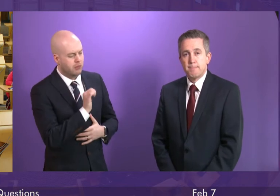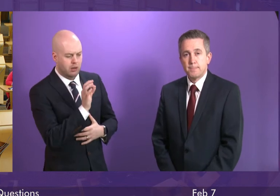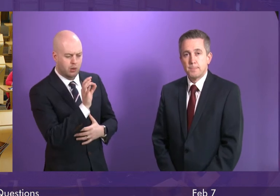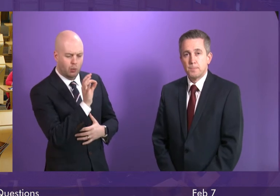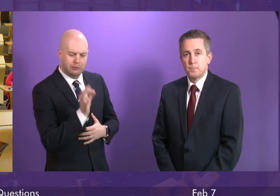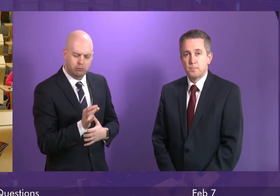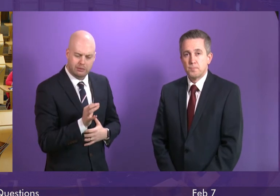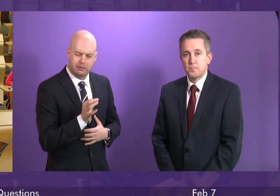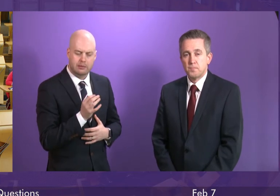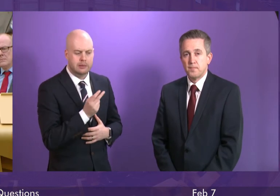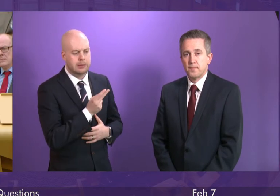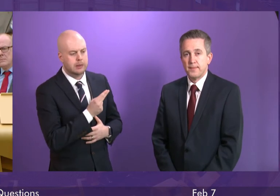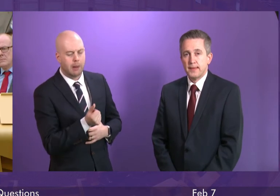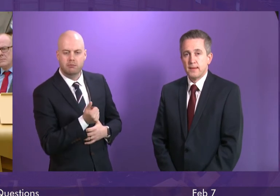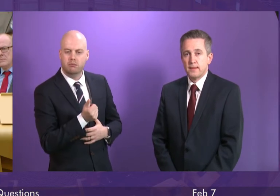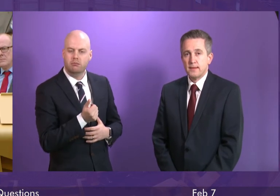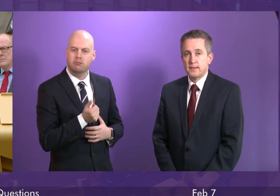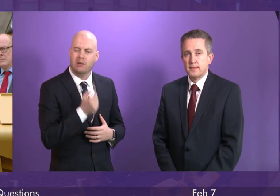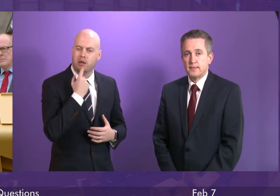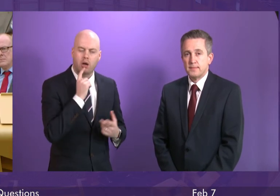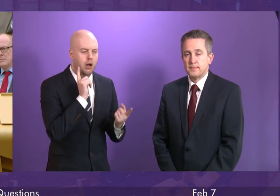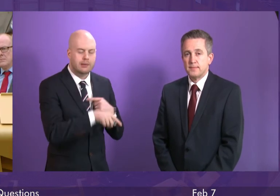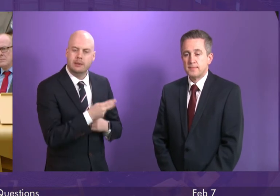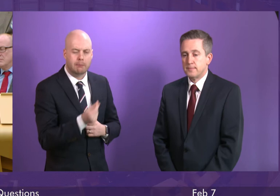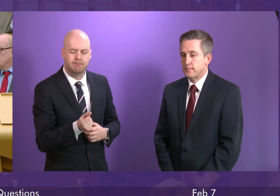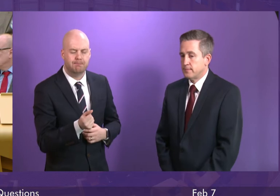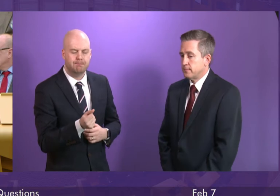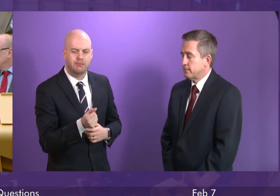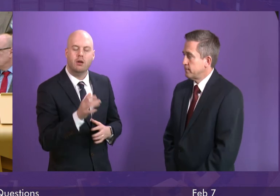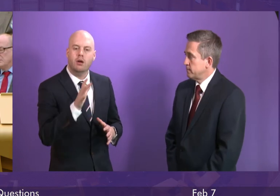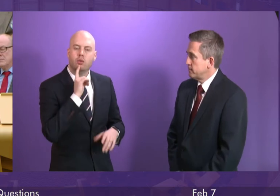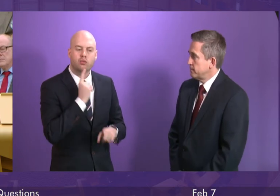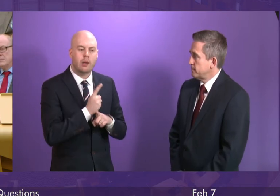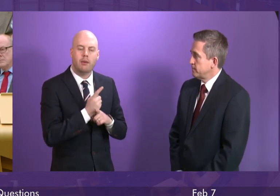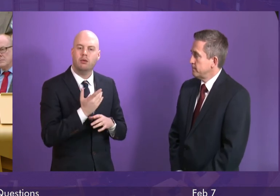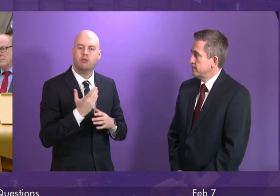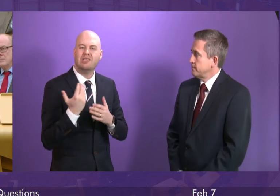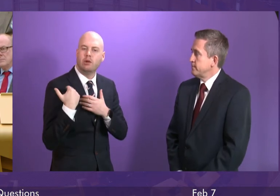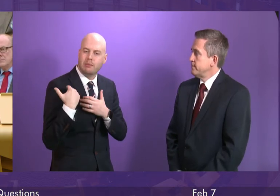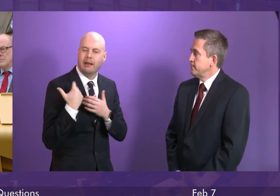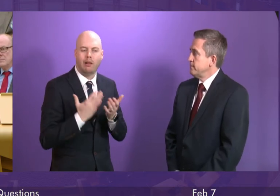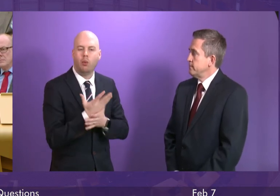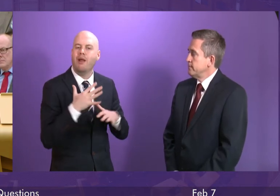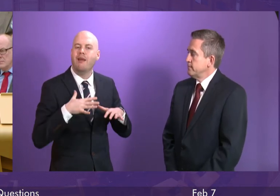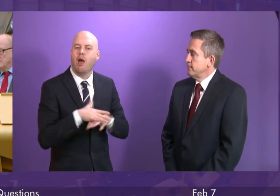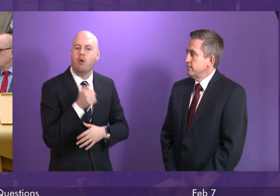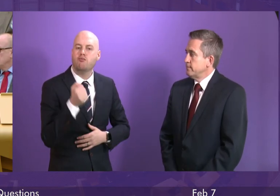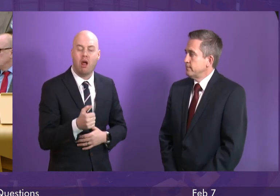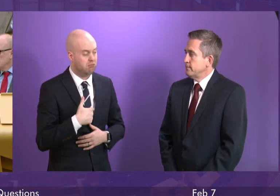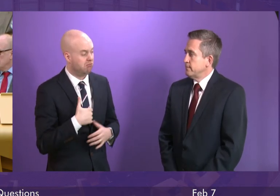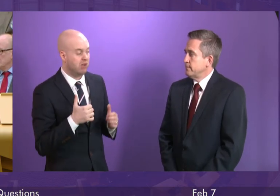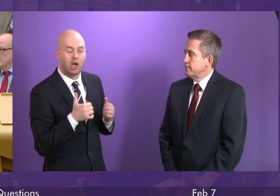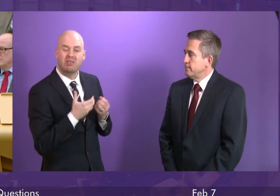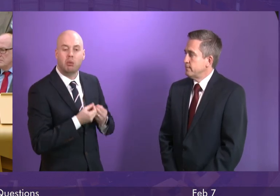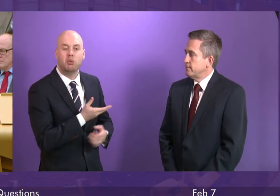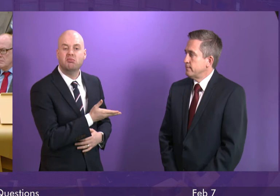which are more straightforward than others. On the point about devolution of responsibilities that are network rail, I'm in entire agreement with him. I think it makes